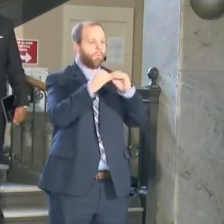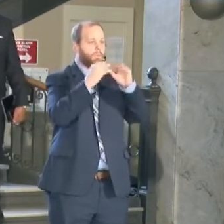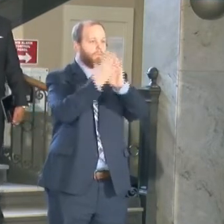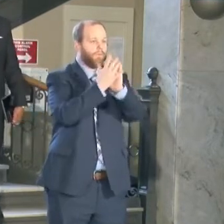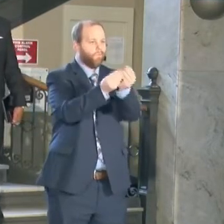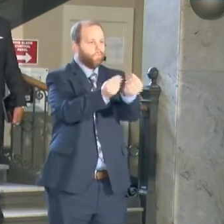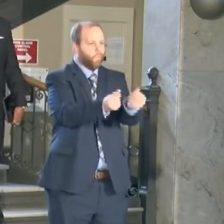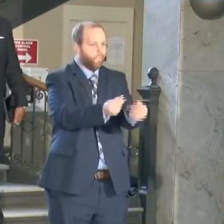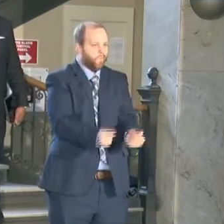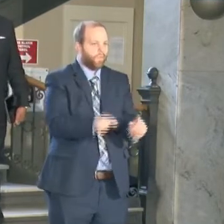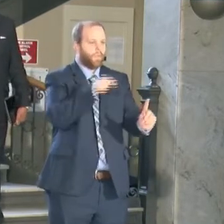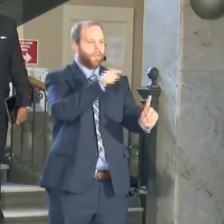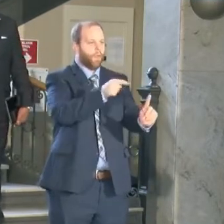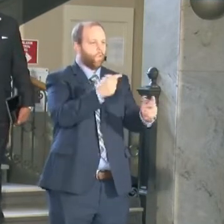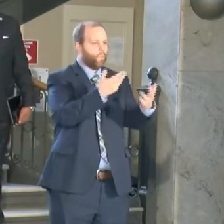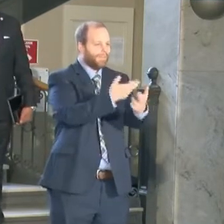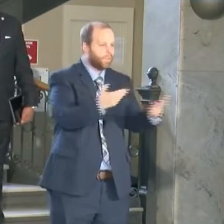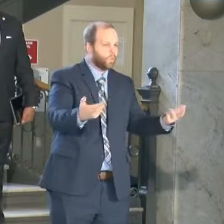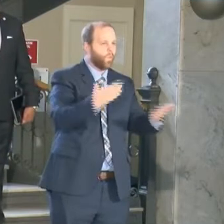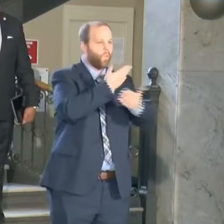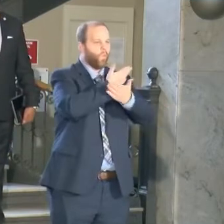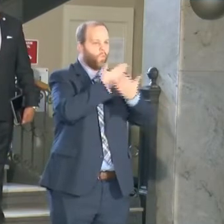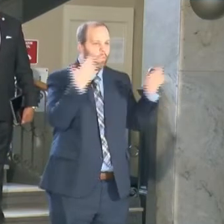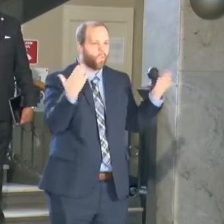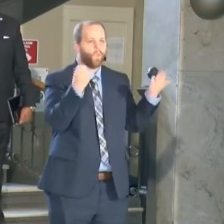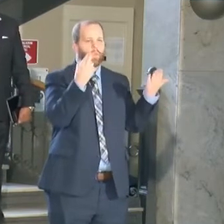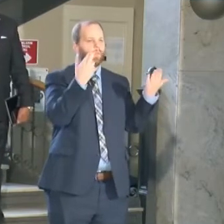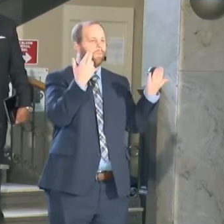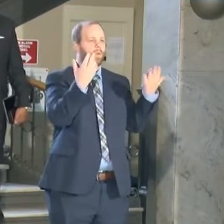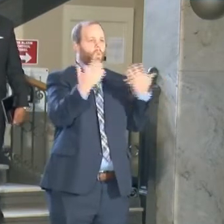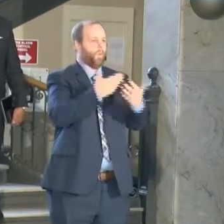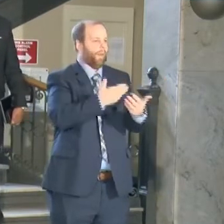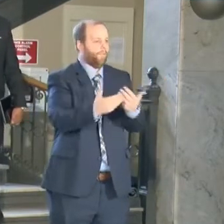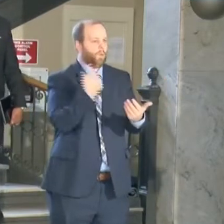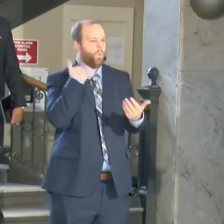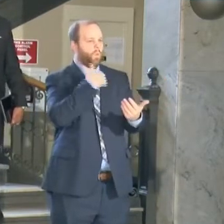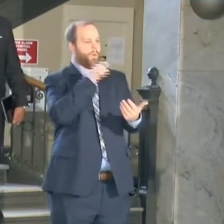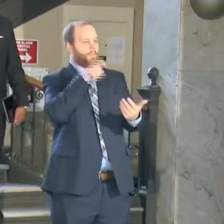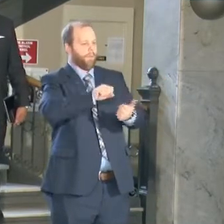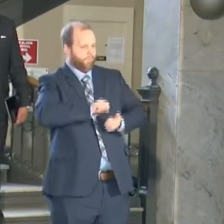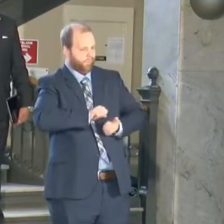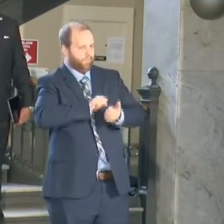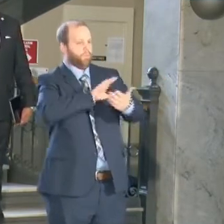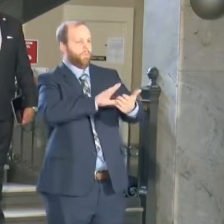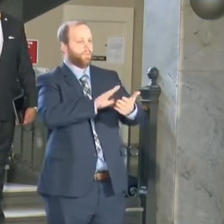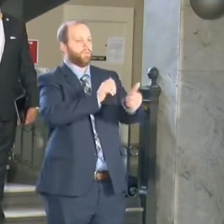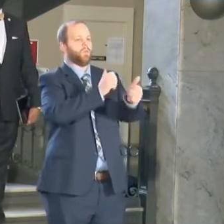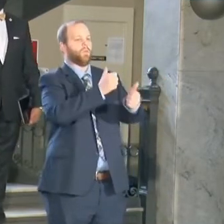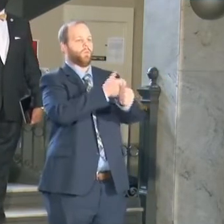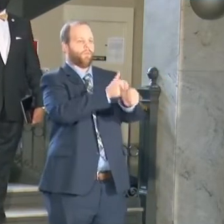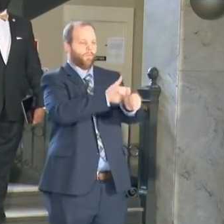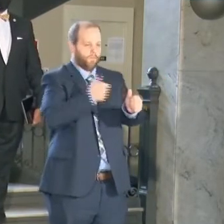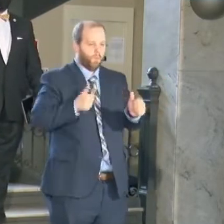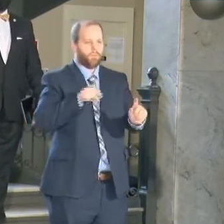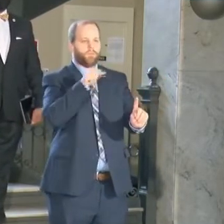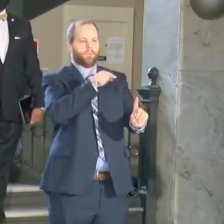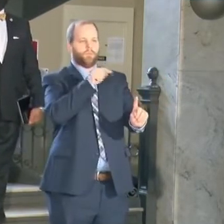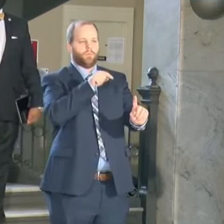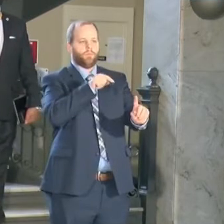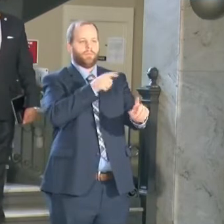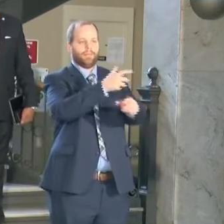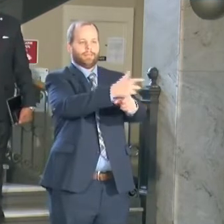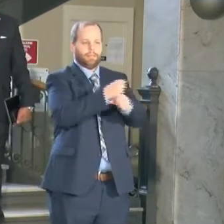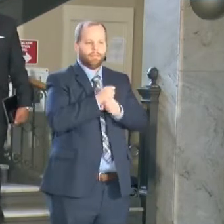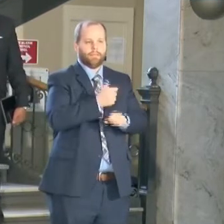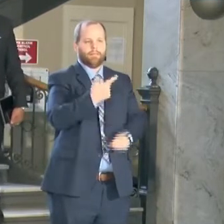resources, whether it's education or wraparound resources, and we have to address those root causes to prevent that teenager from accessing an AK